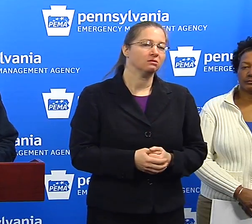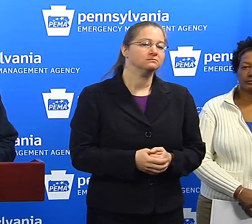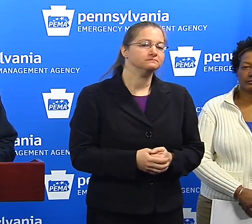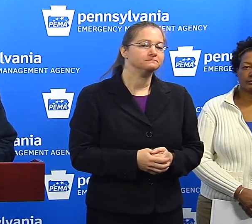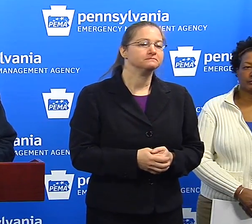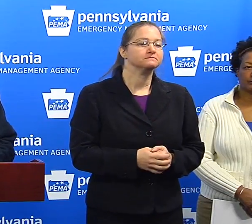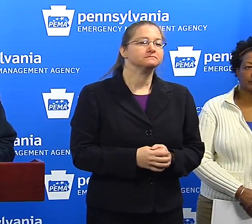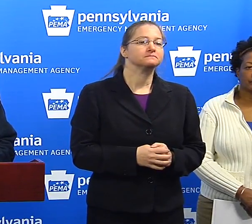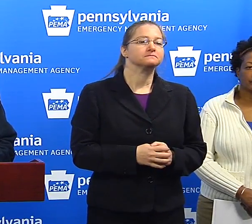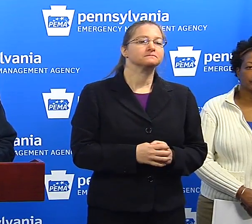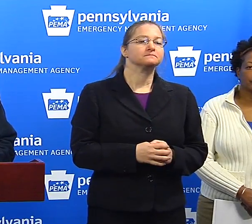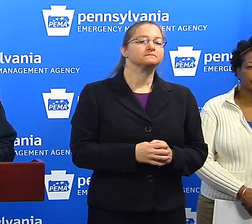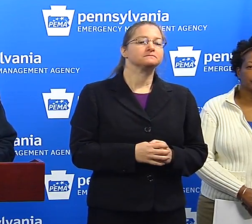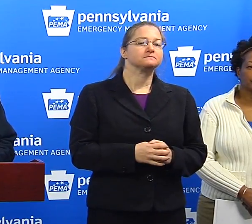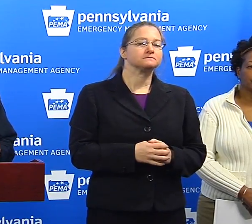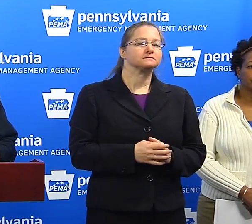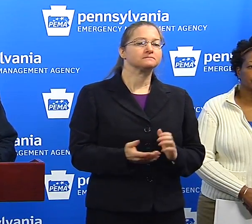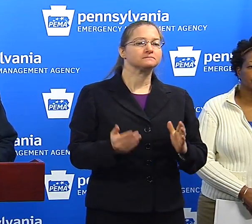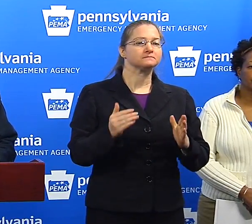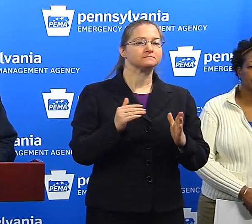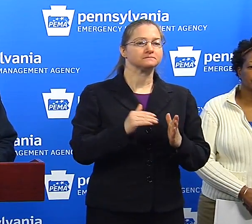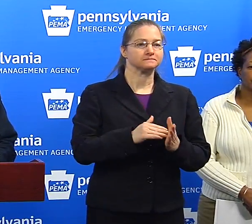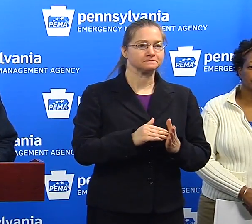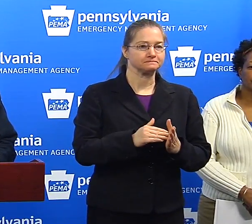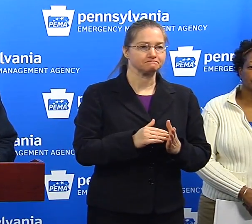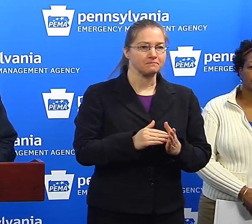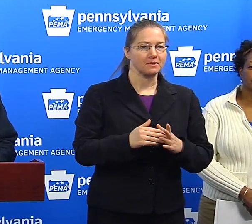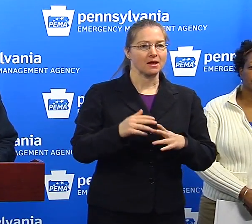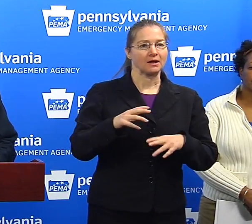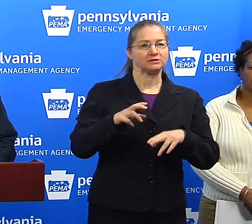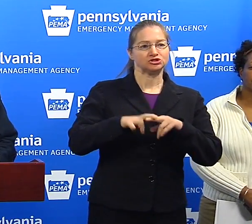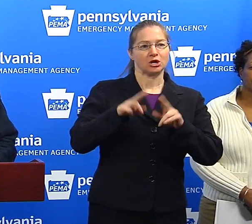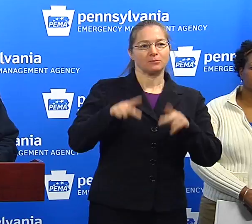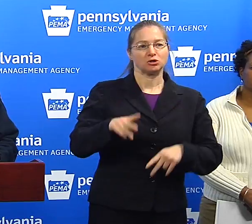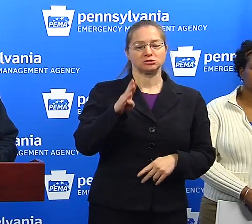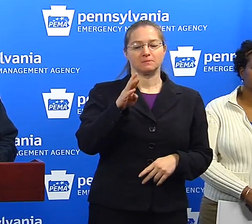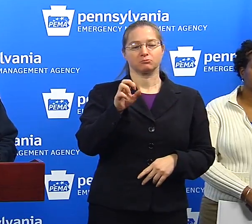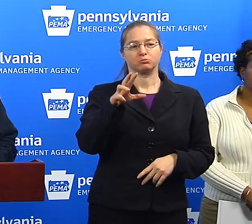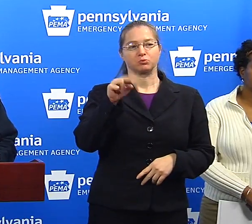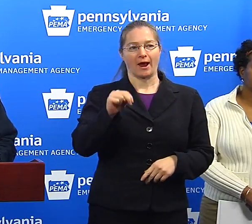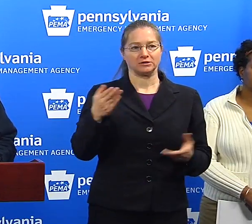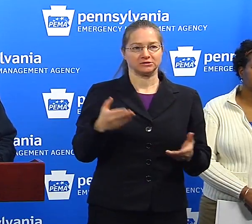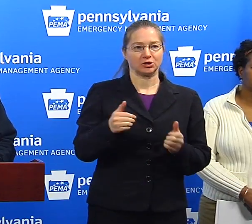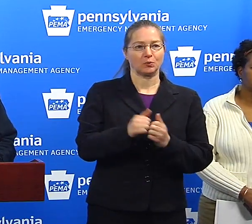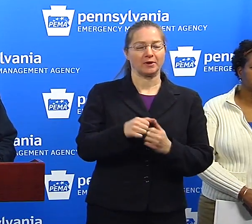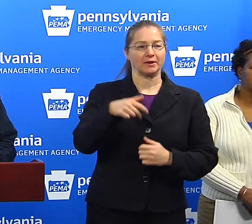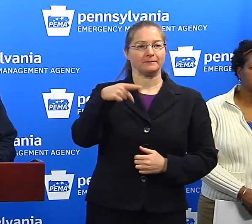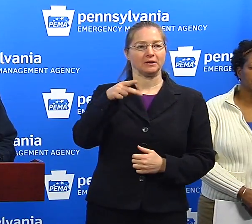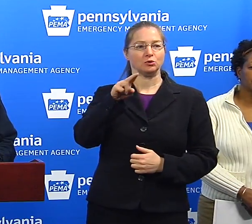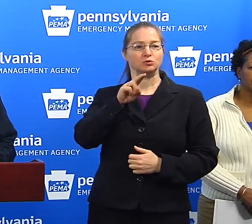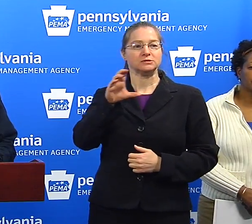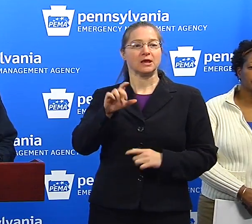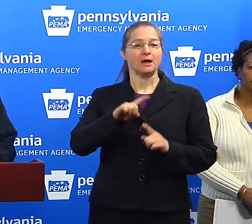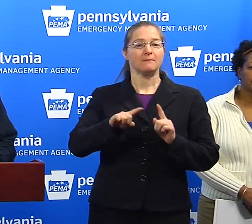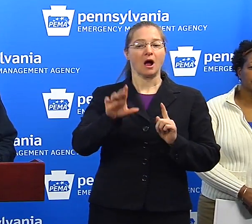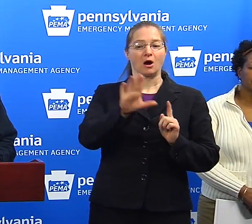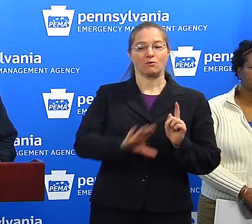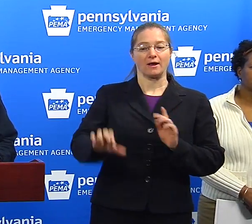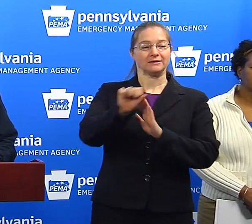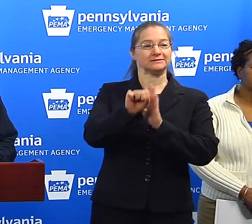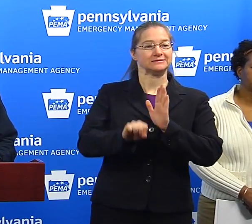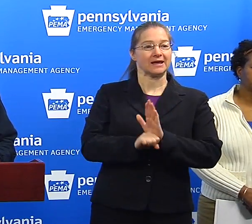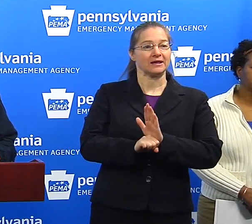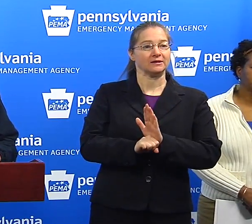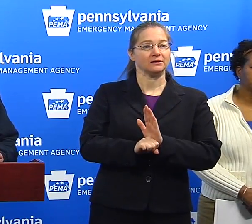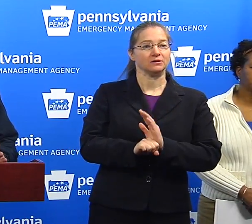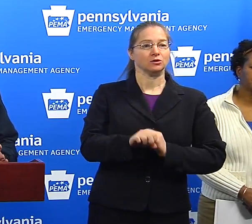And, again, Chairman Brown is here with the Public Utility Commission, but statewide, there are only 689 customers that